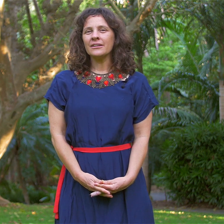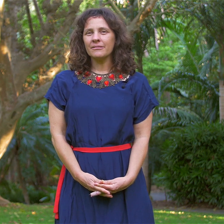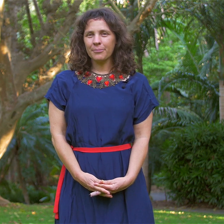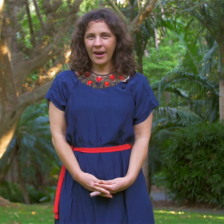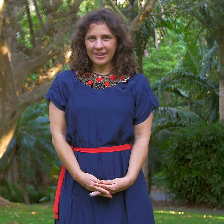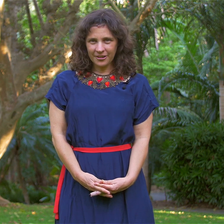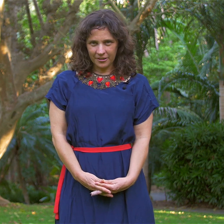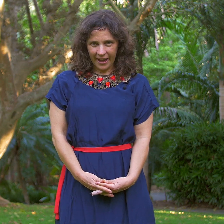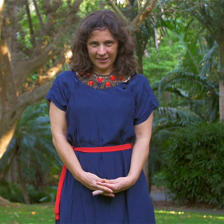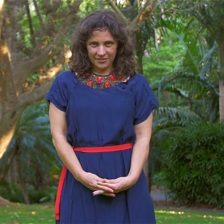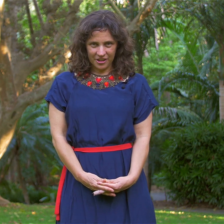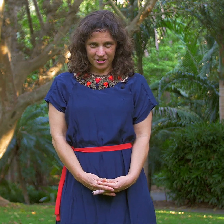a pineal activation.